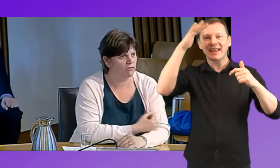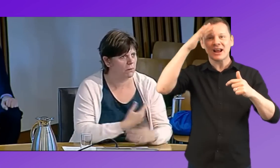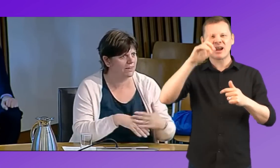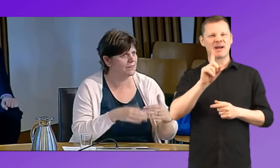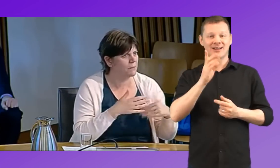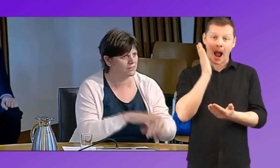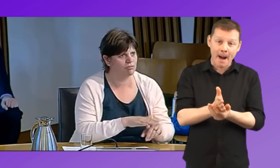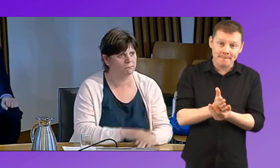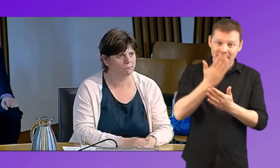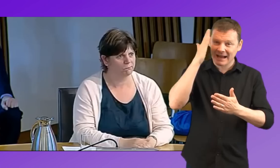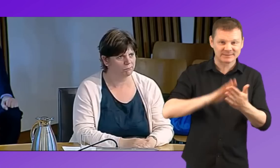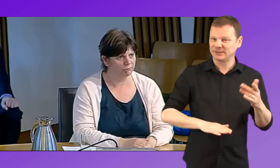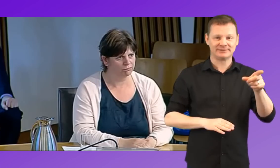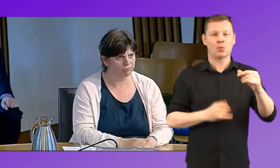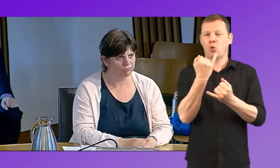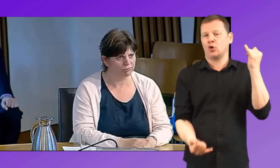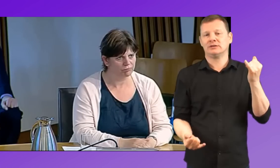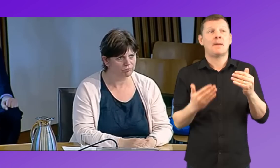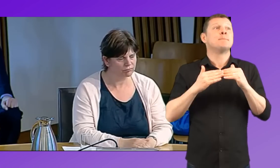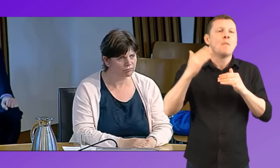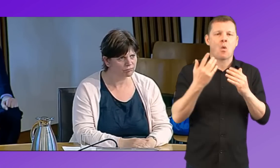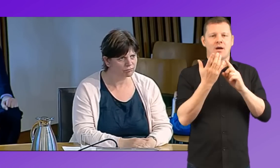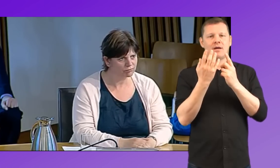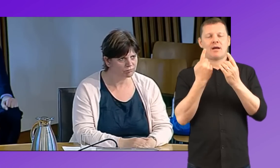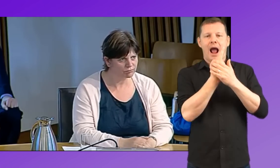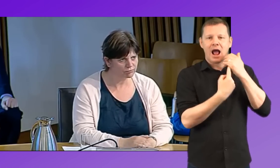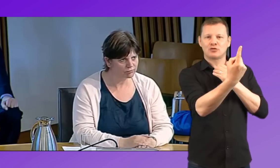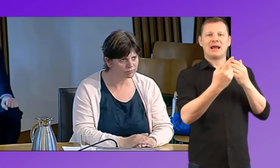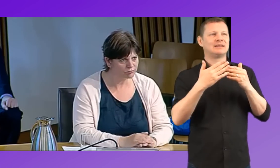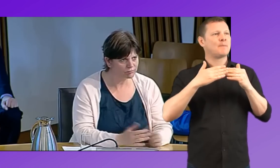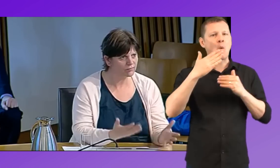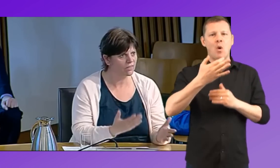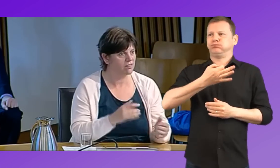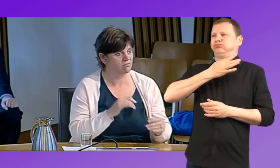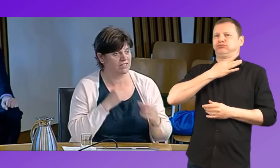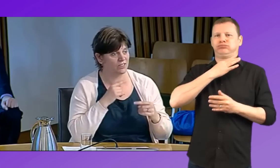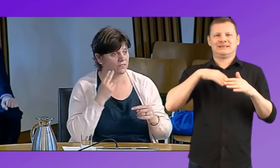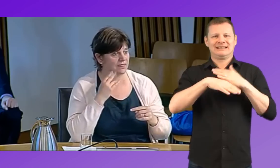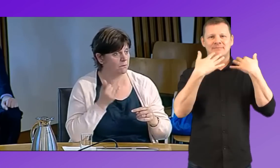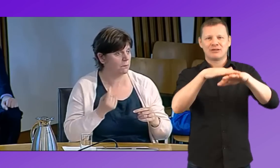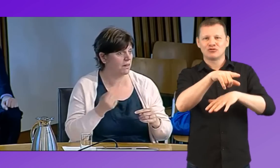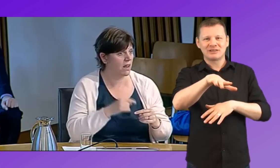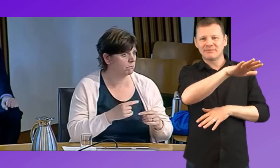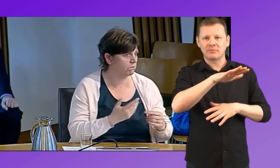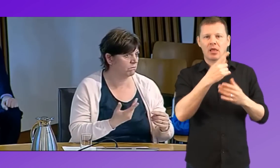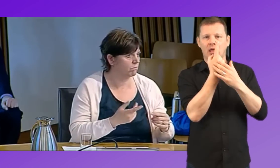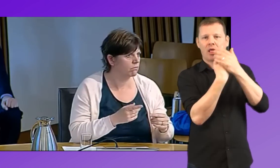the actual experience is that they're becoming more isolated, they're more vulnerable in the mainstream than they ever have been before. And,